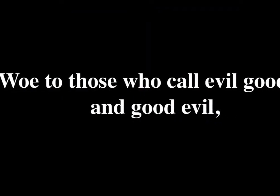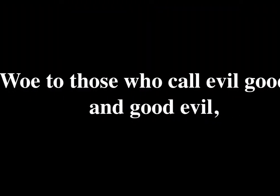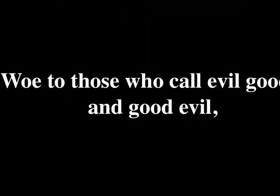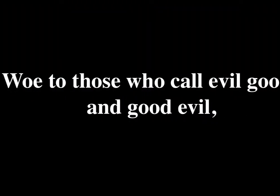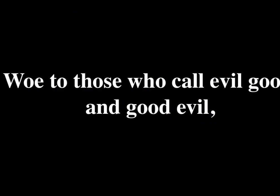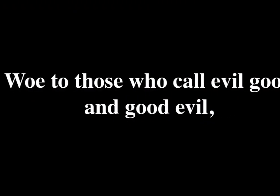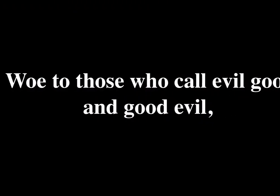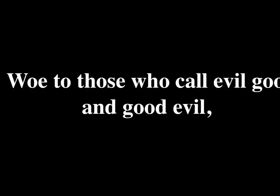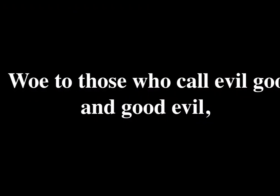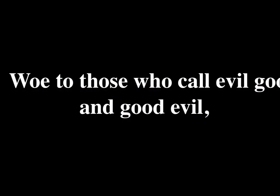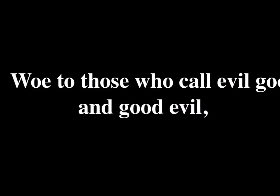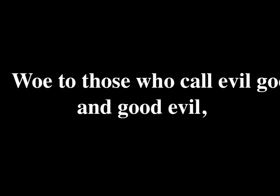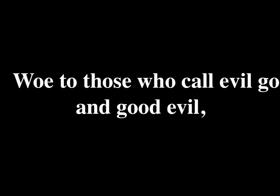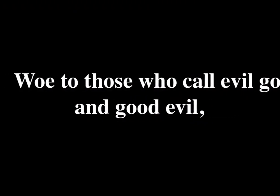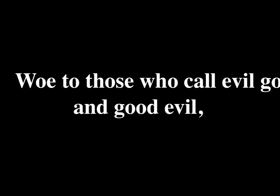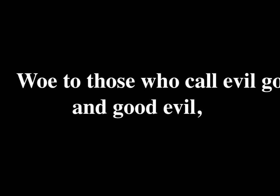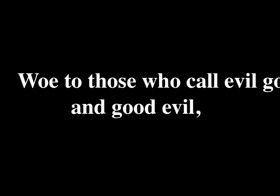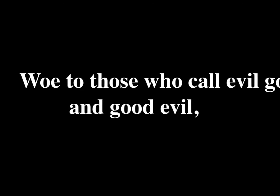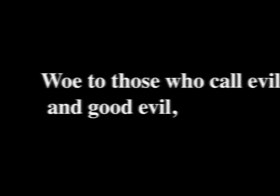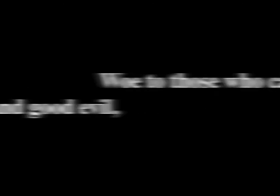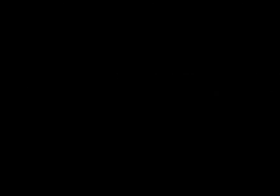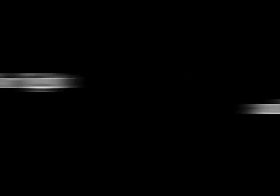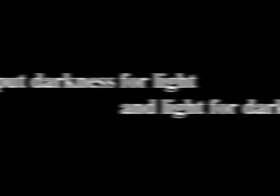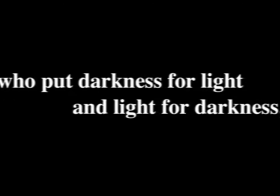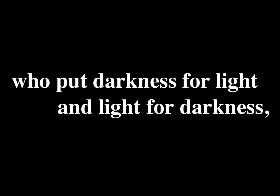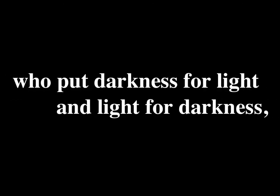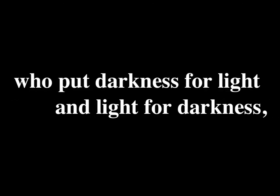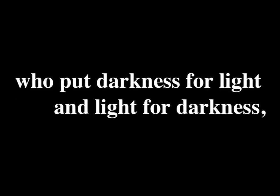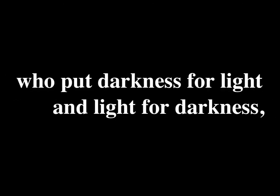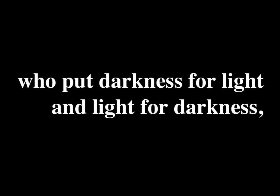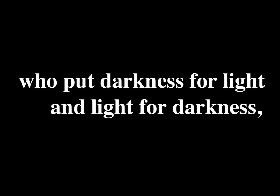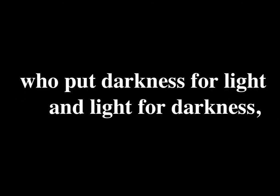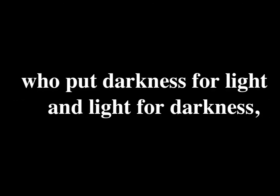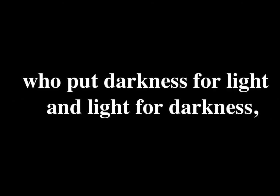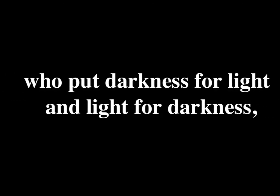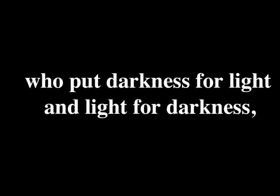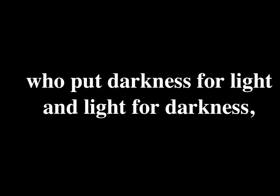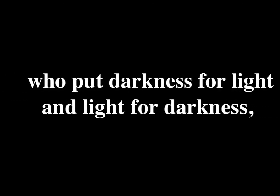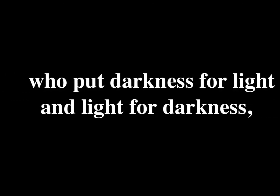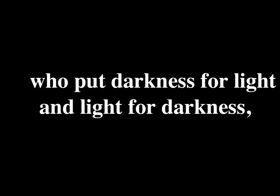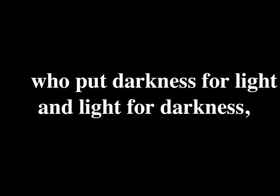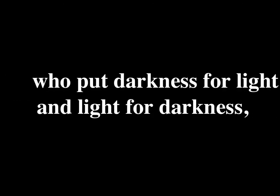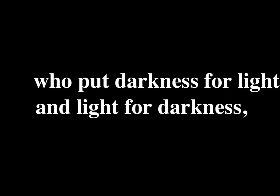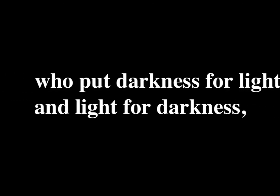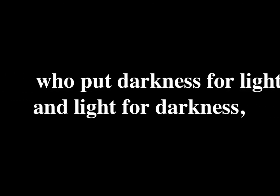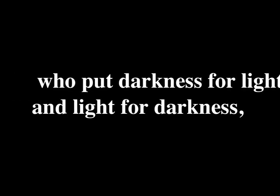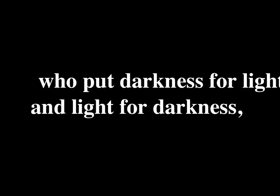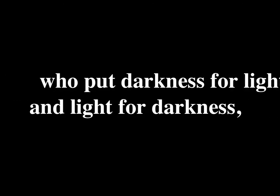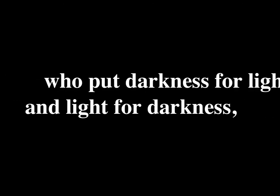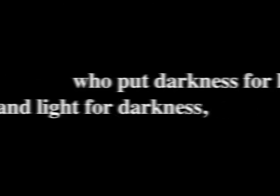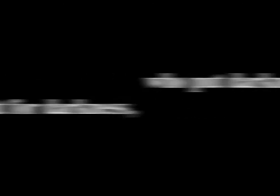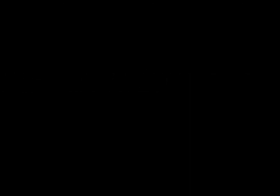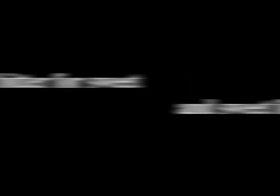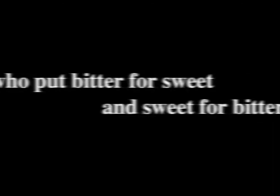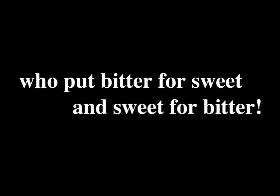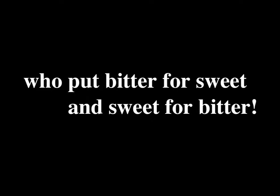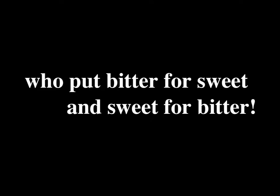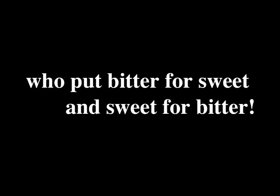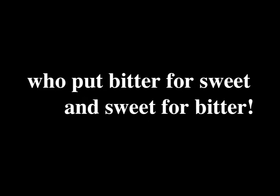Woe to those who call evil good and good evil, who put darkness for light and light for darkness, who